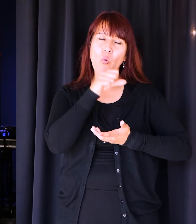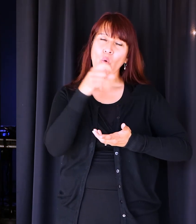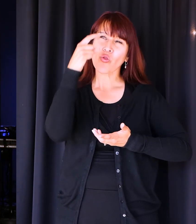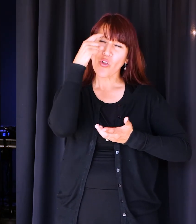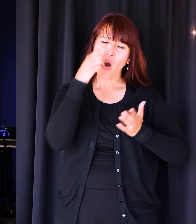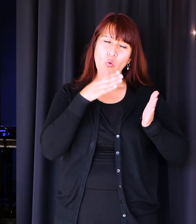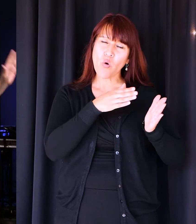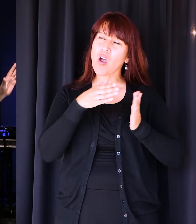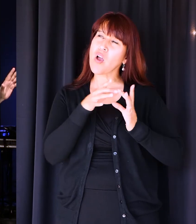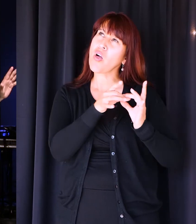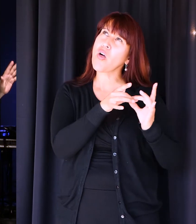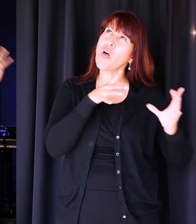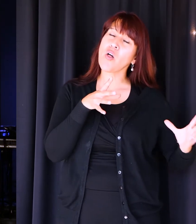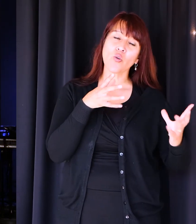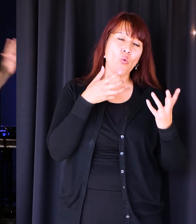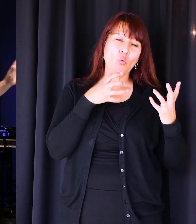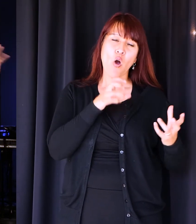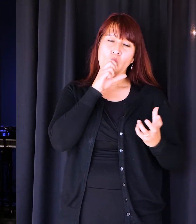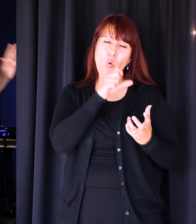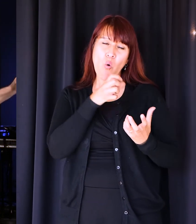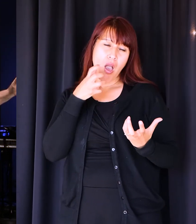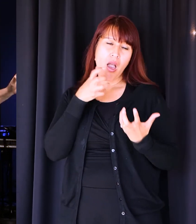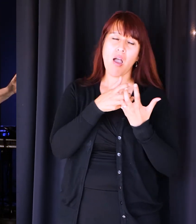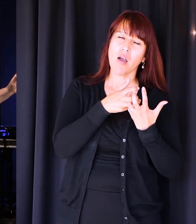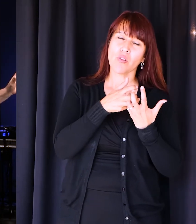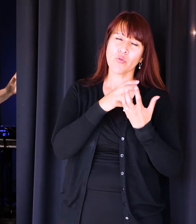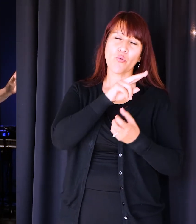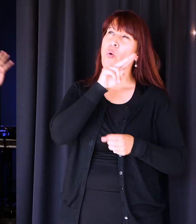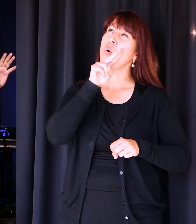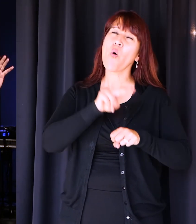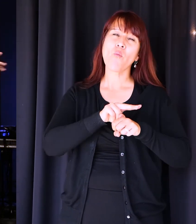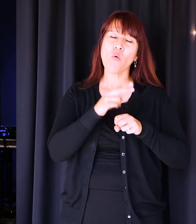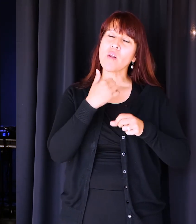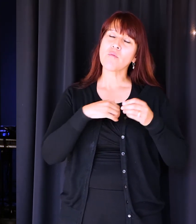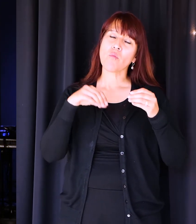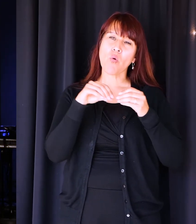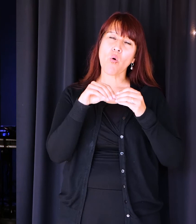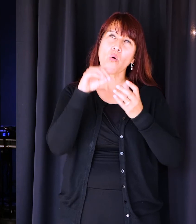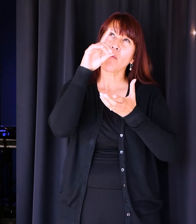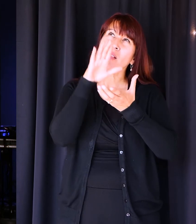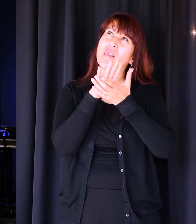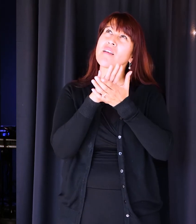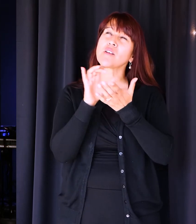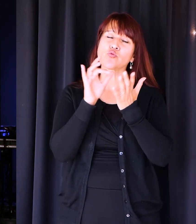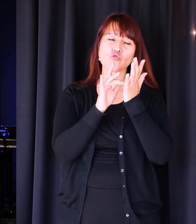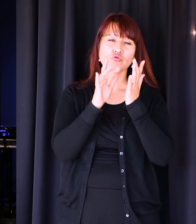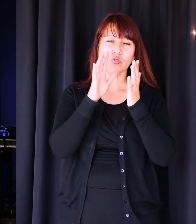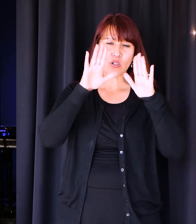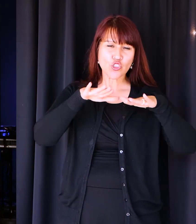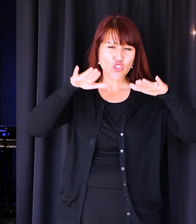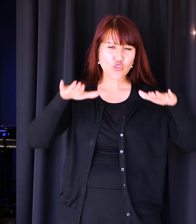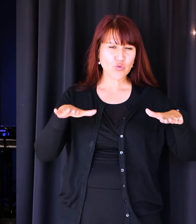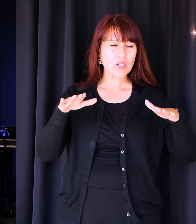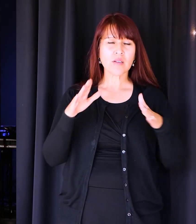thoughts. We don't want to conform to the old ways, to the normal anymore. We believe that as your children, you have called us